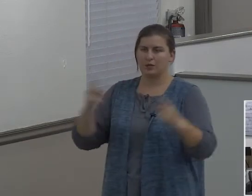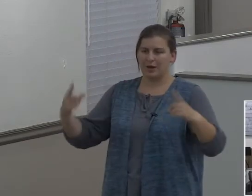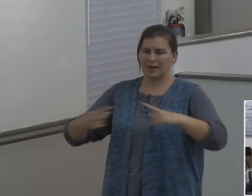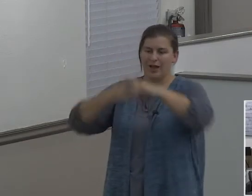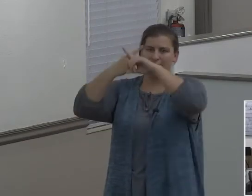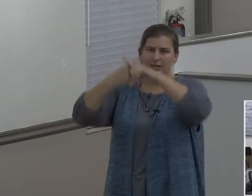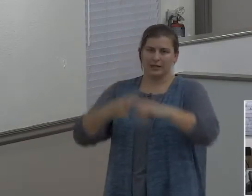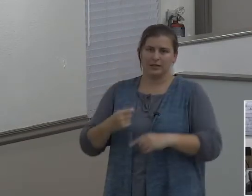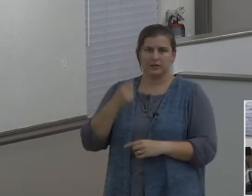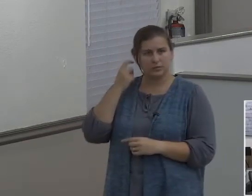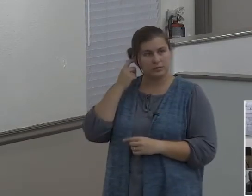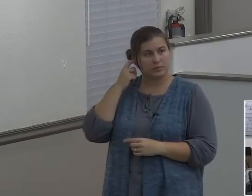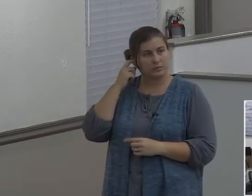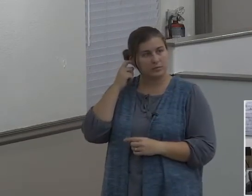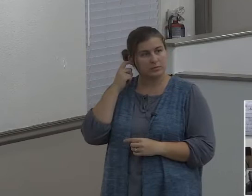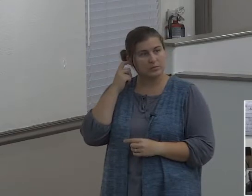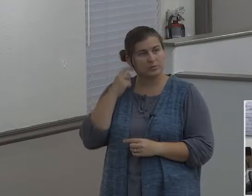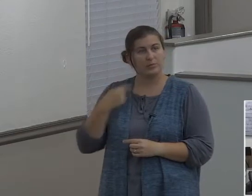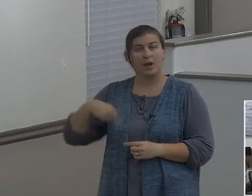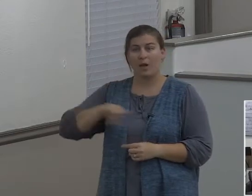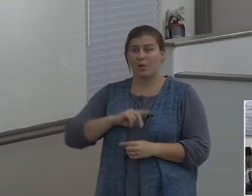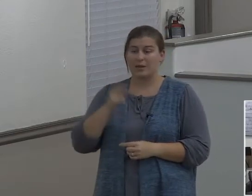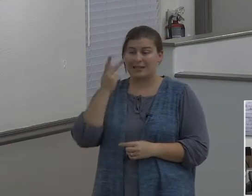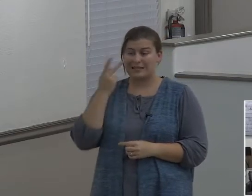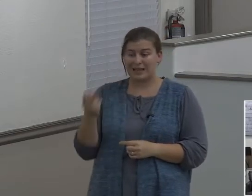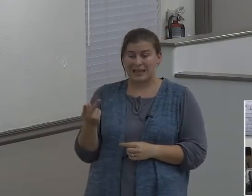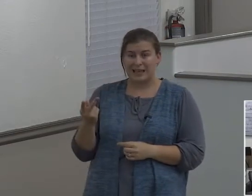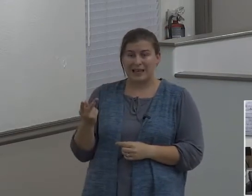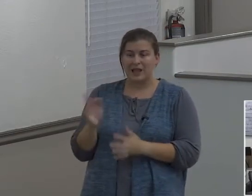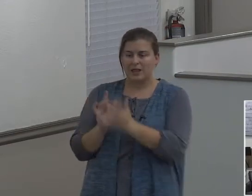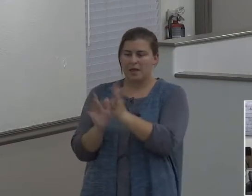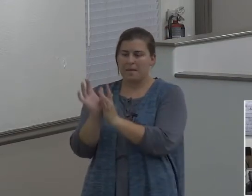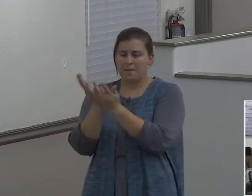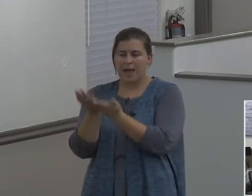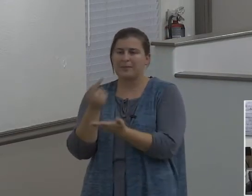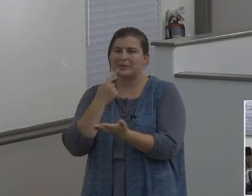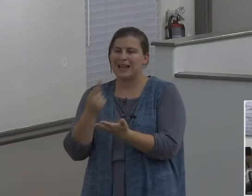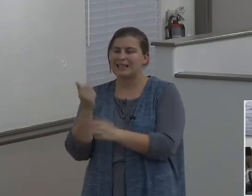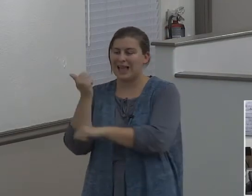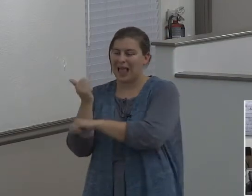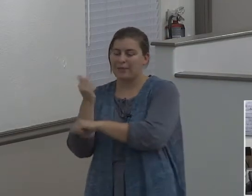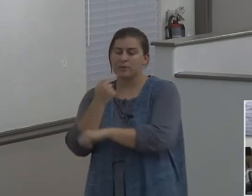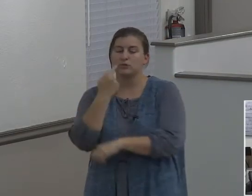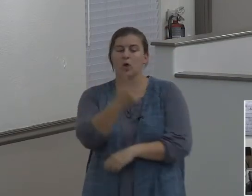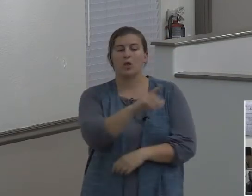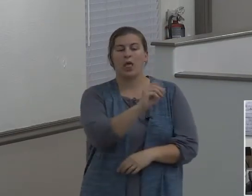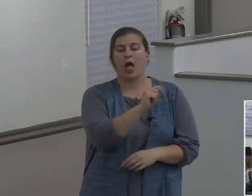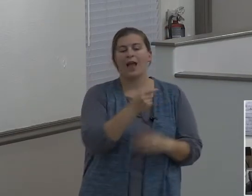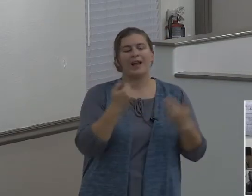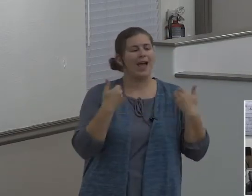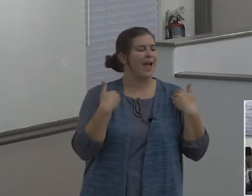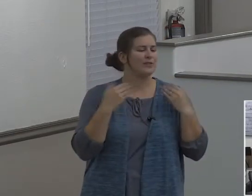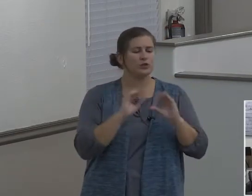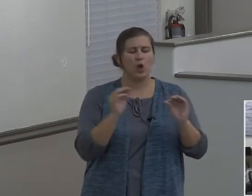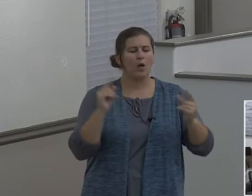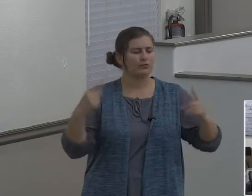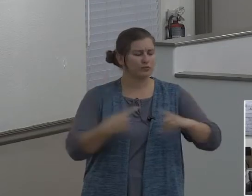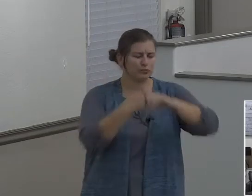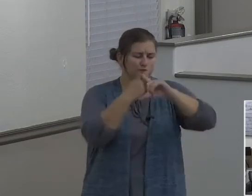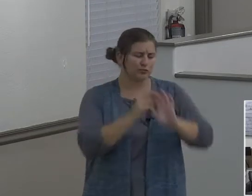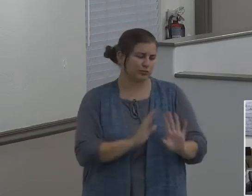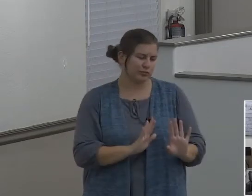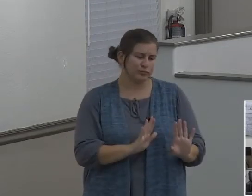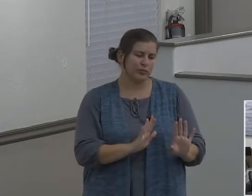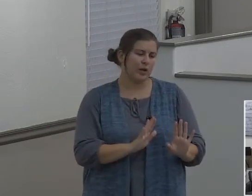And here we see it, you know, the Bible says, Abram said unto Lot, let there be no strife, I pray. This is verse 8. I pray thee between